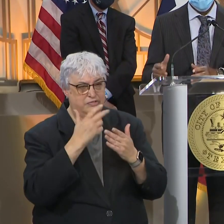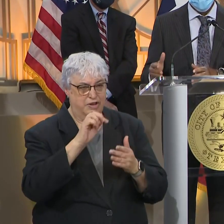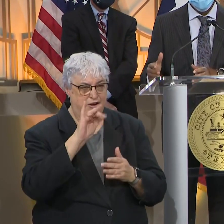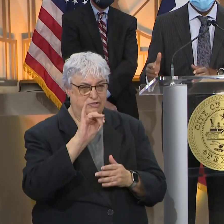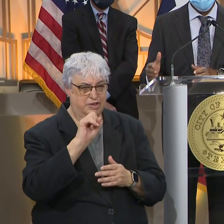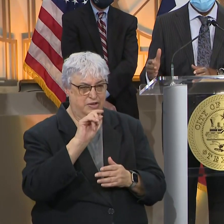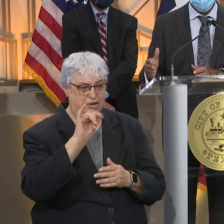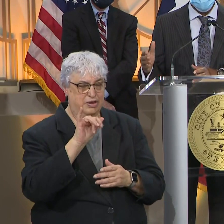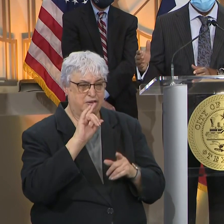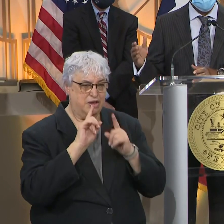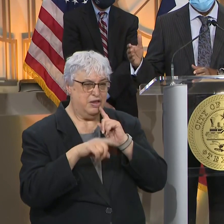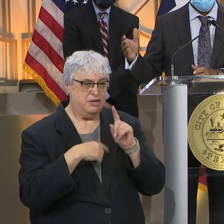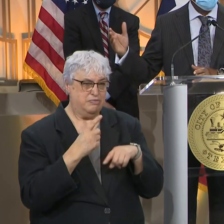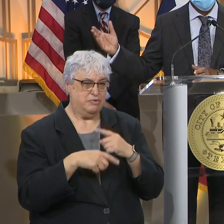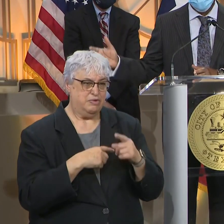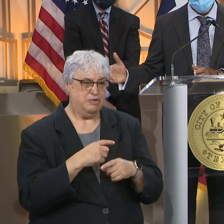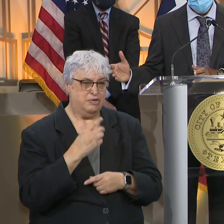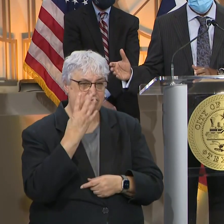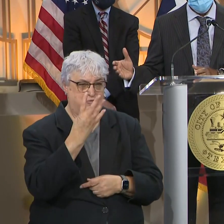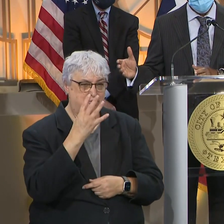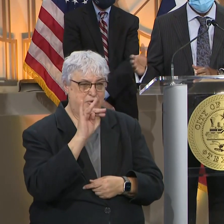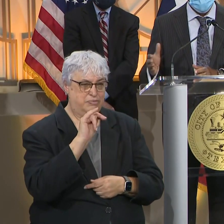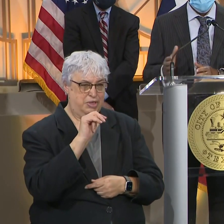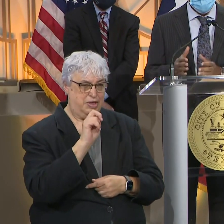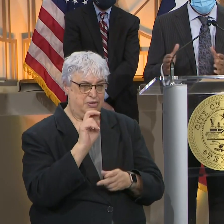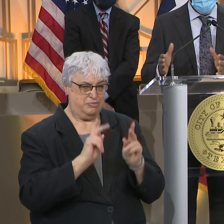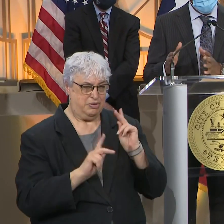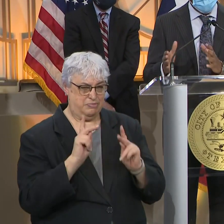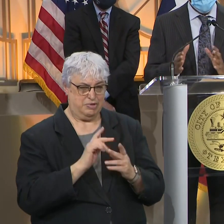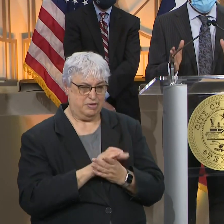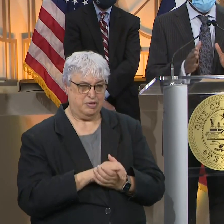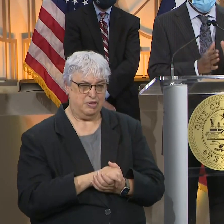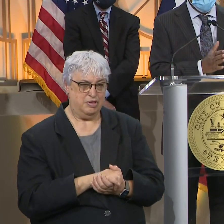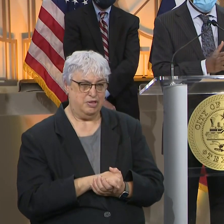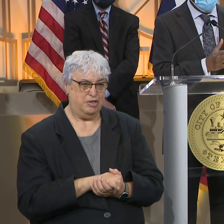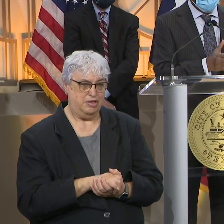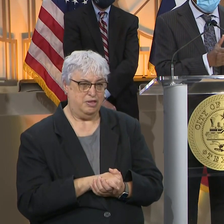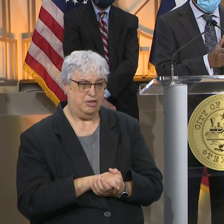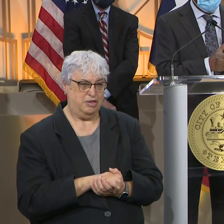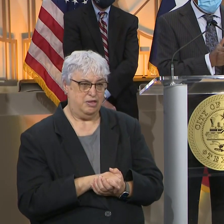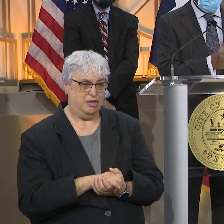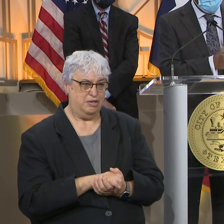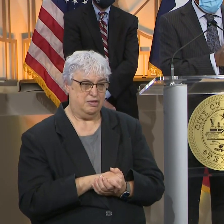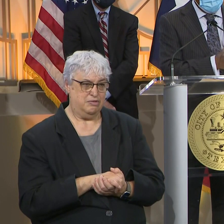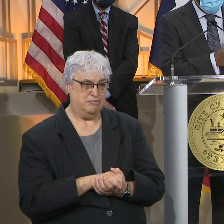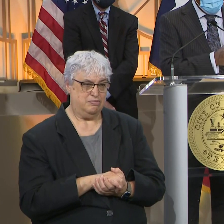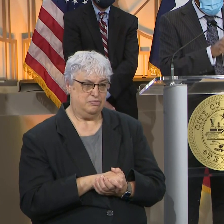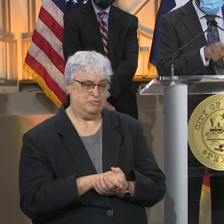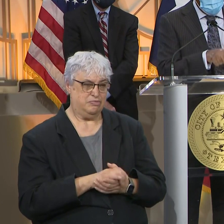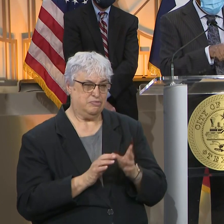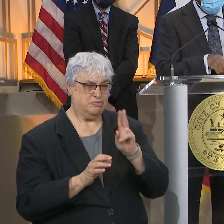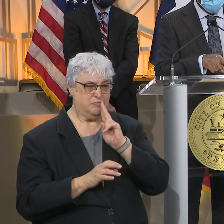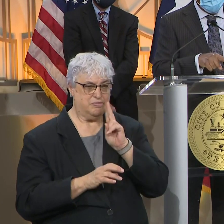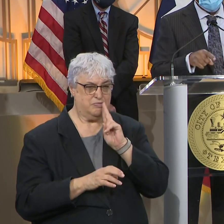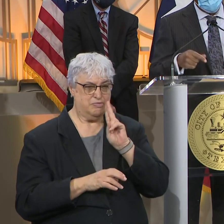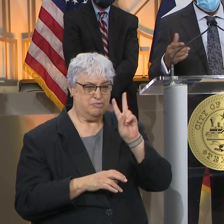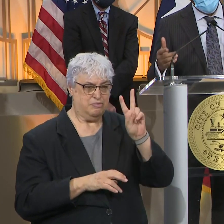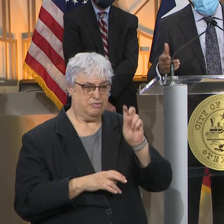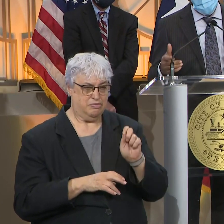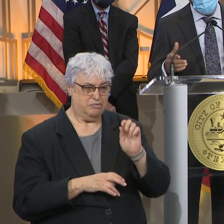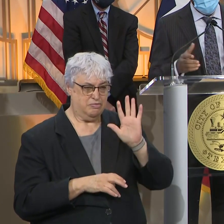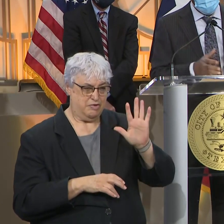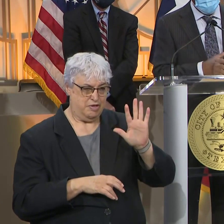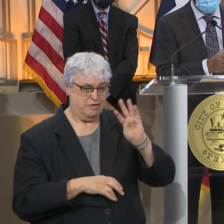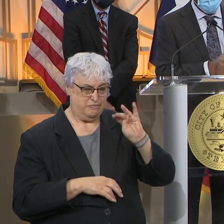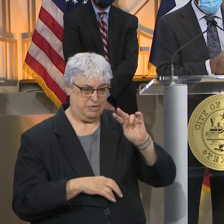County, you're talking about another 4 million people. So that's why, you know, you got Houston, which is a